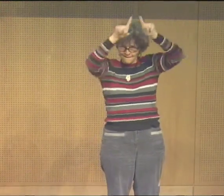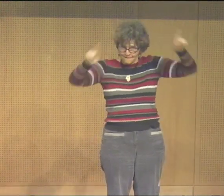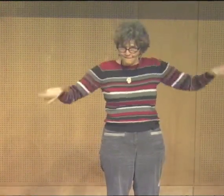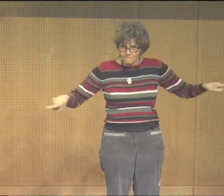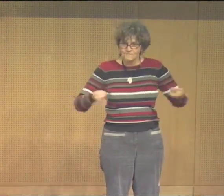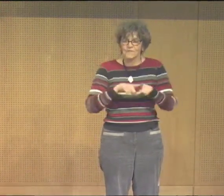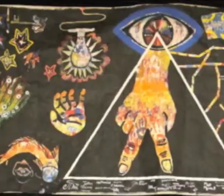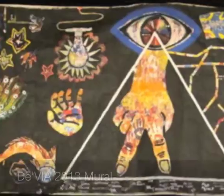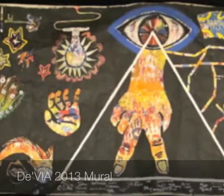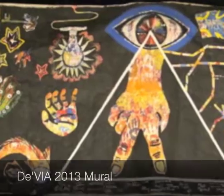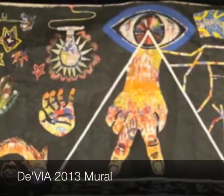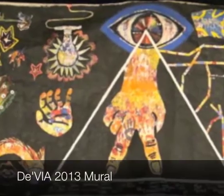seen the mural?